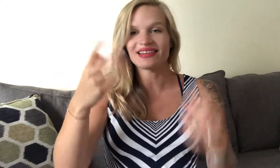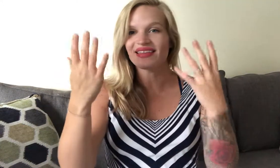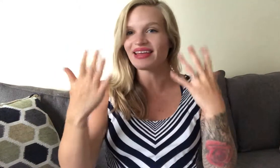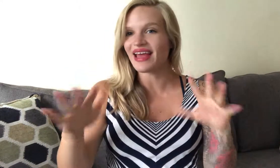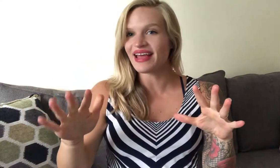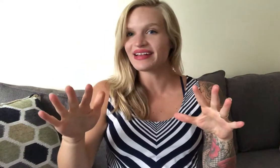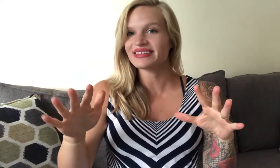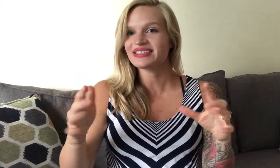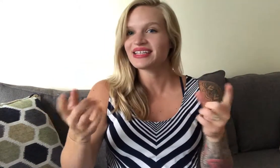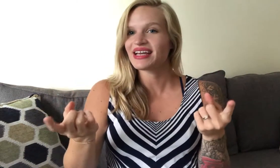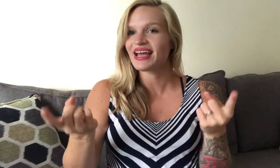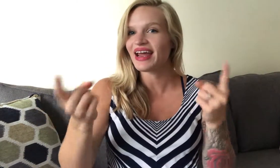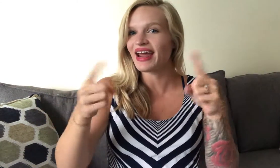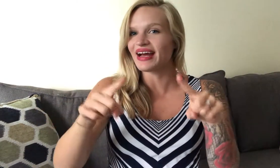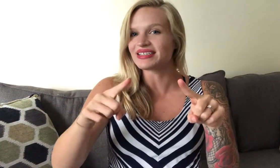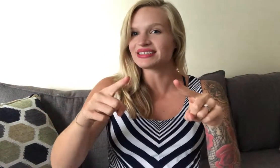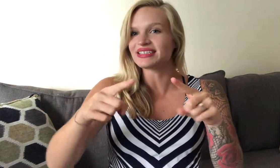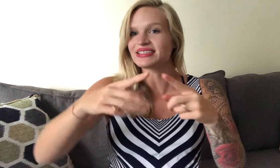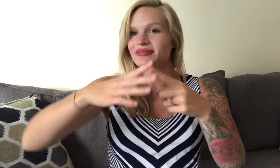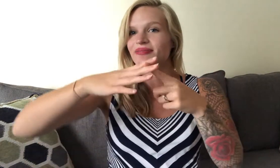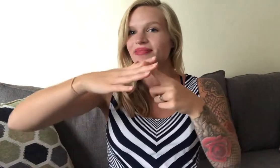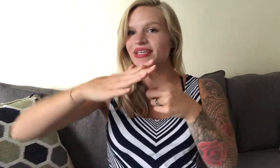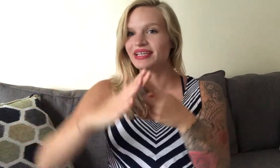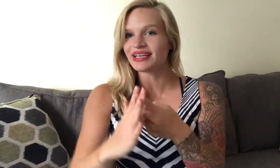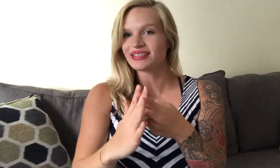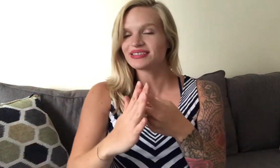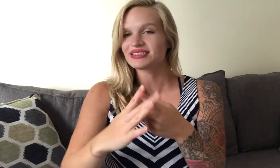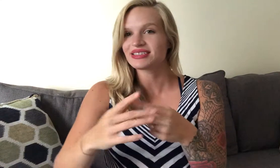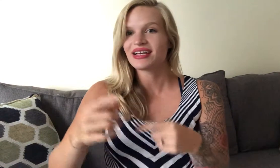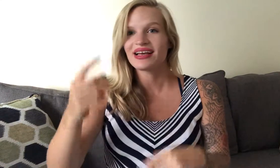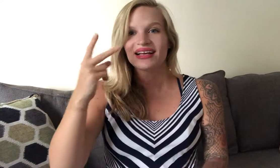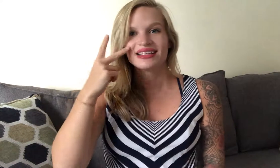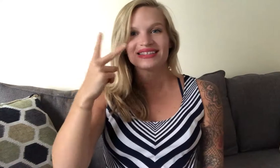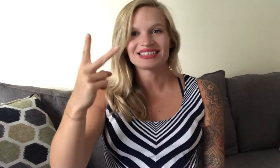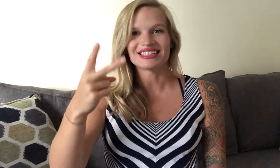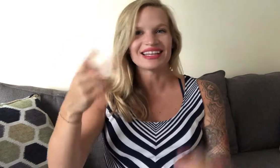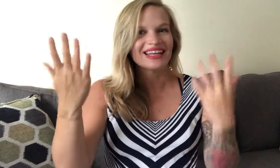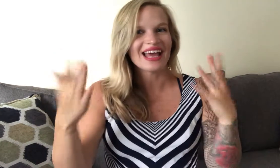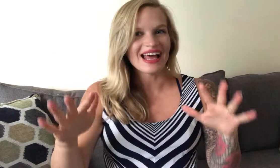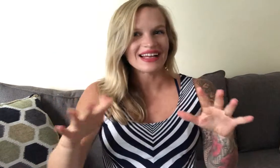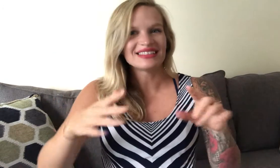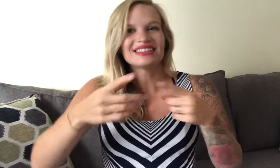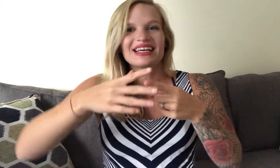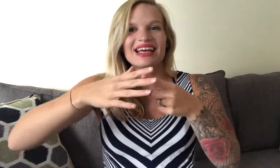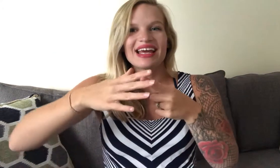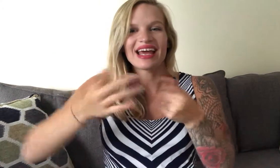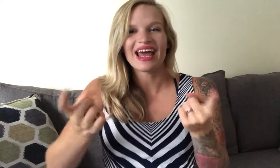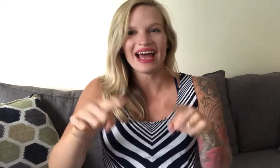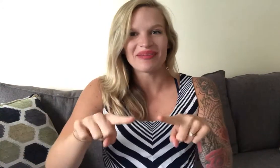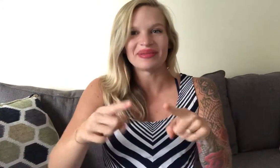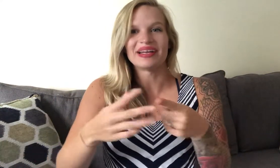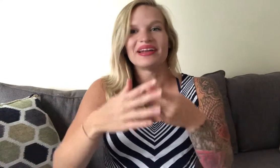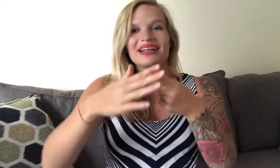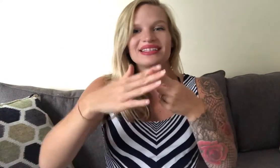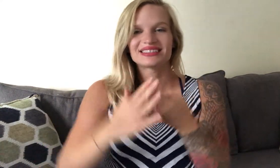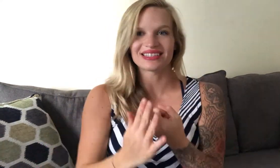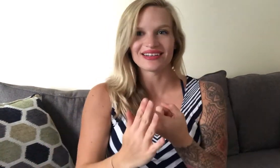the end end as it begins see the end happen start